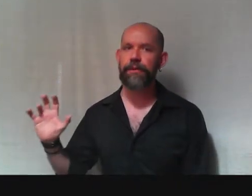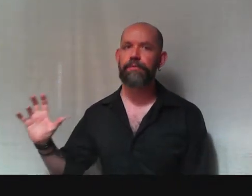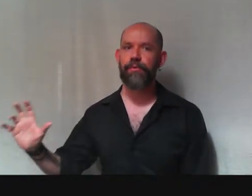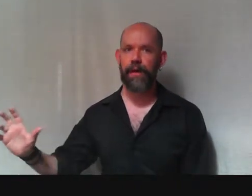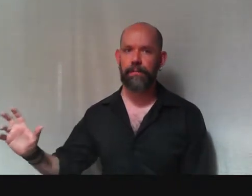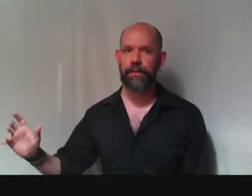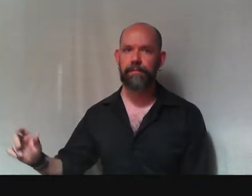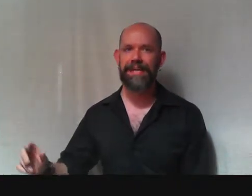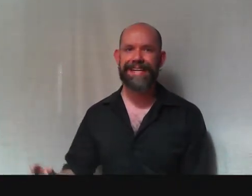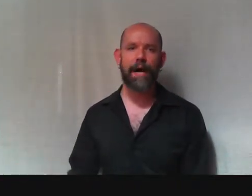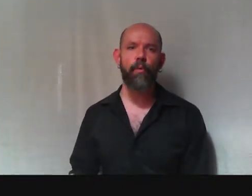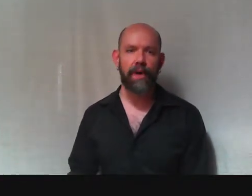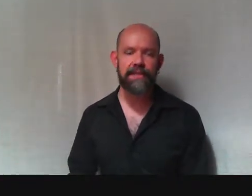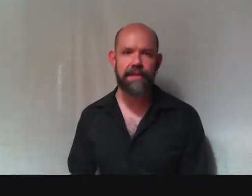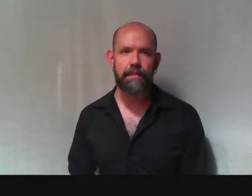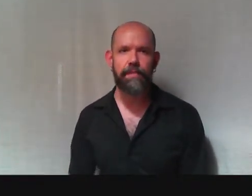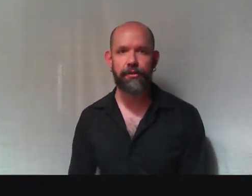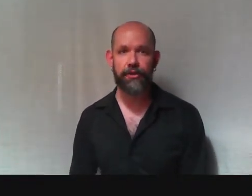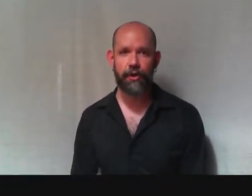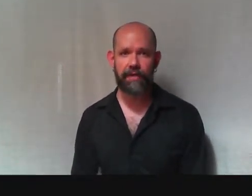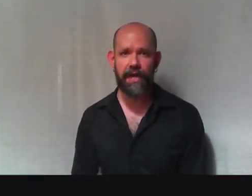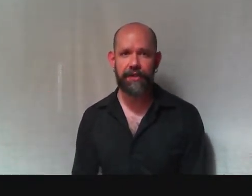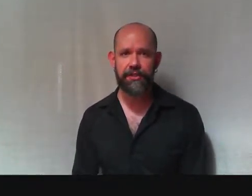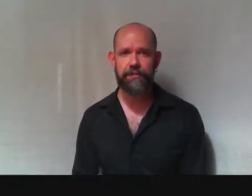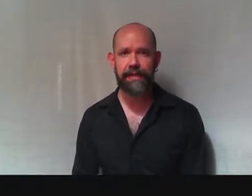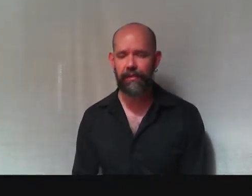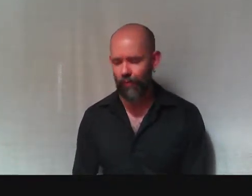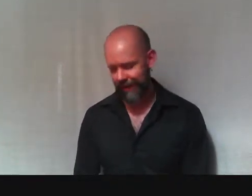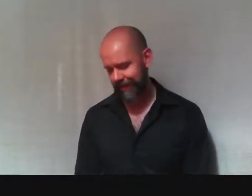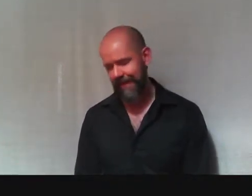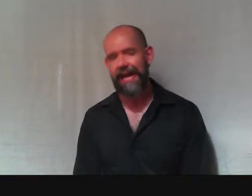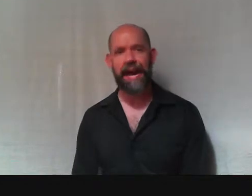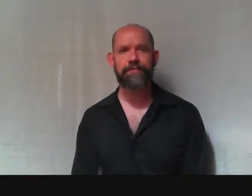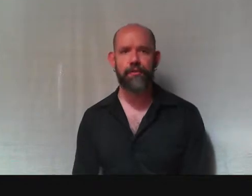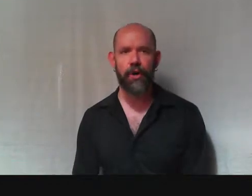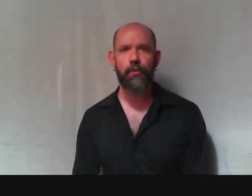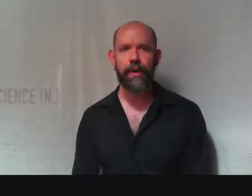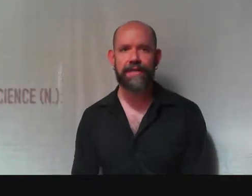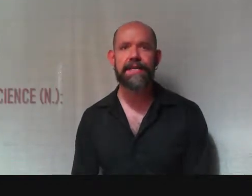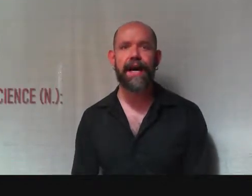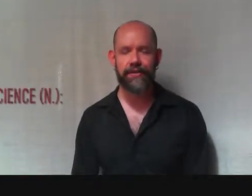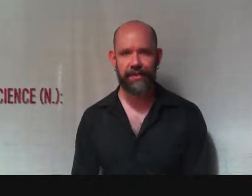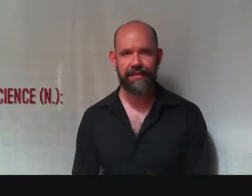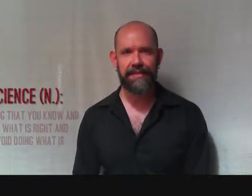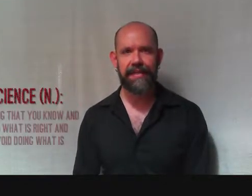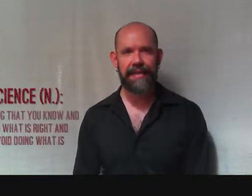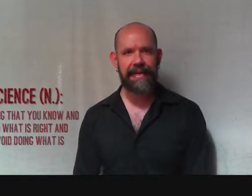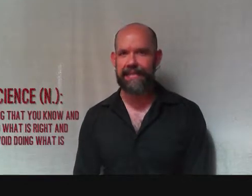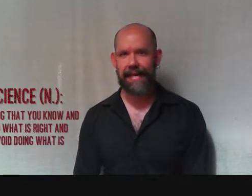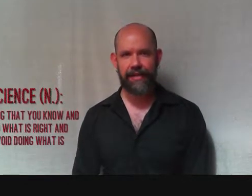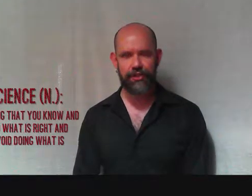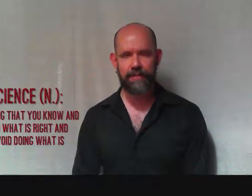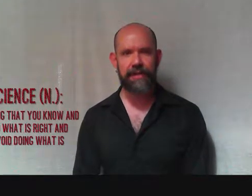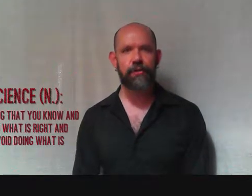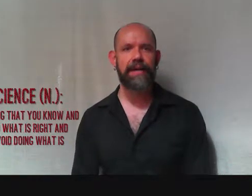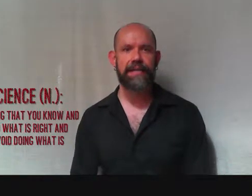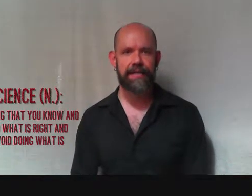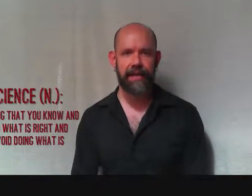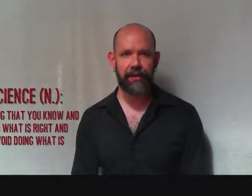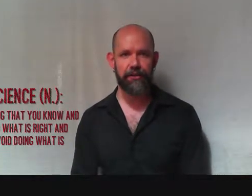problem. Now, what does compulsion over conscience mean? Well, after all, what is conscience? It's that Jiminy Cricket sitting on your